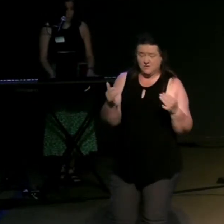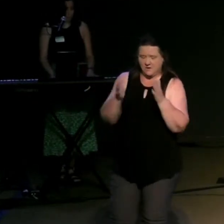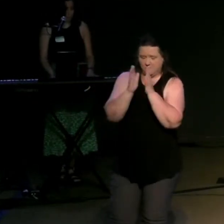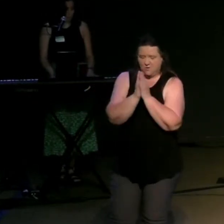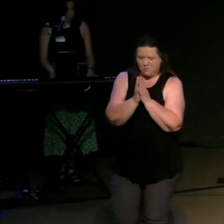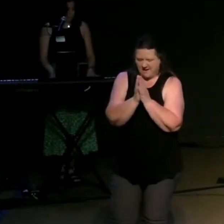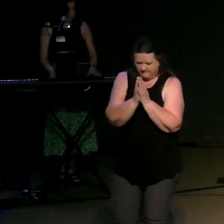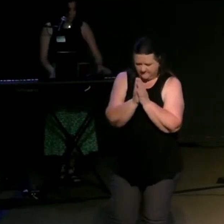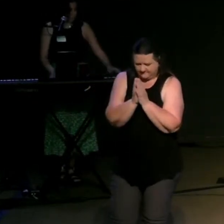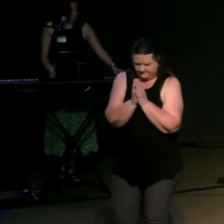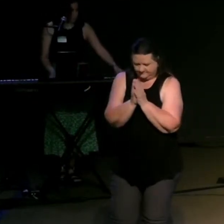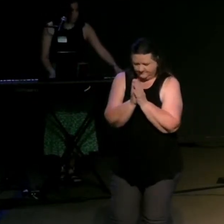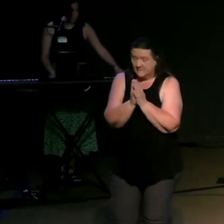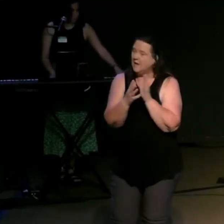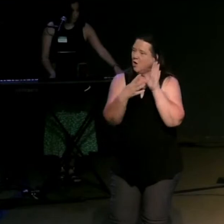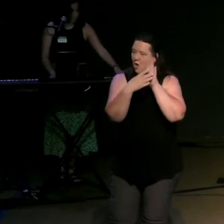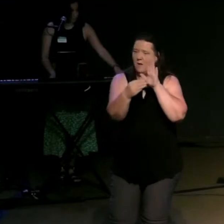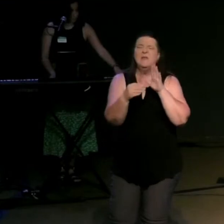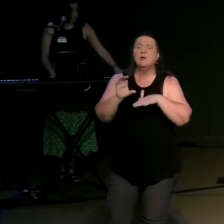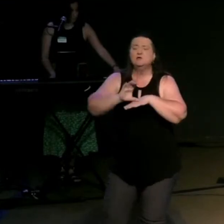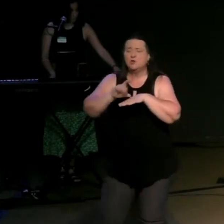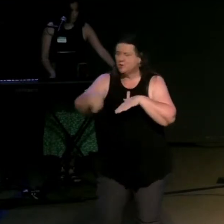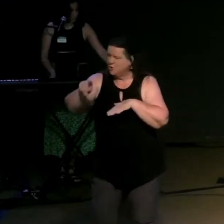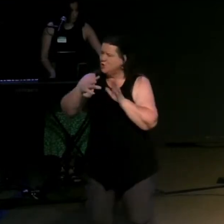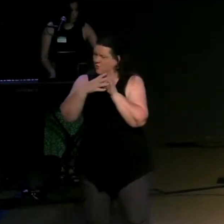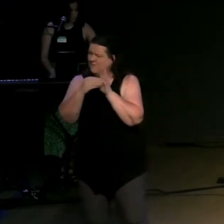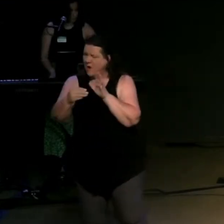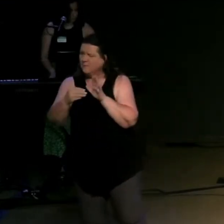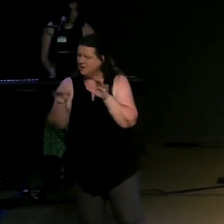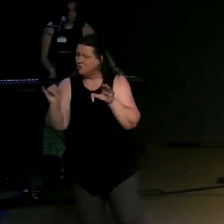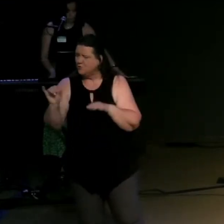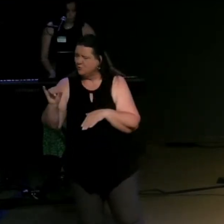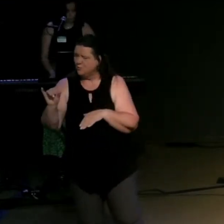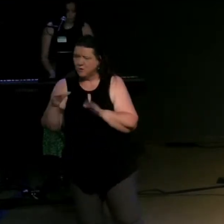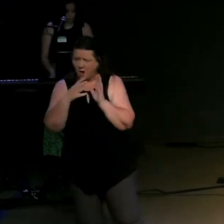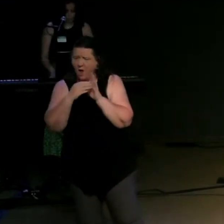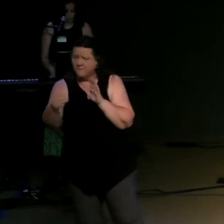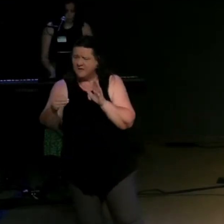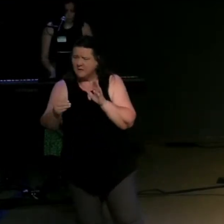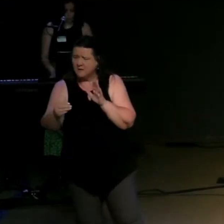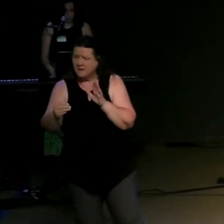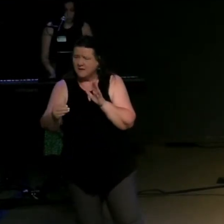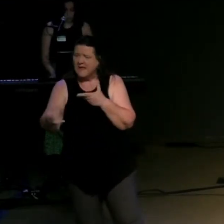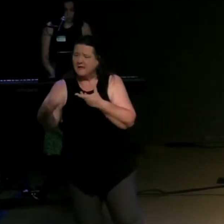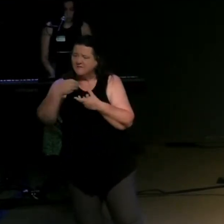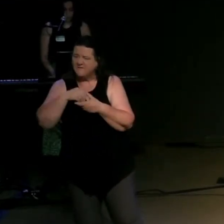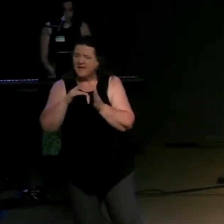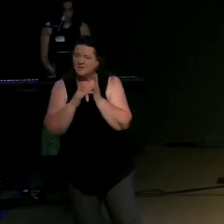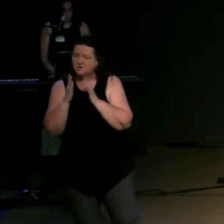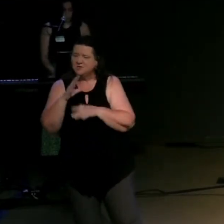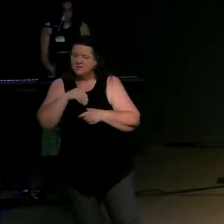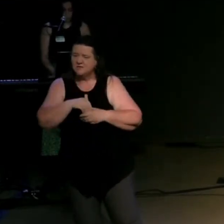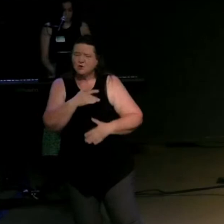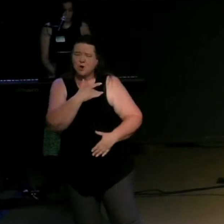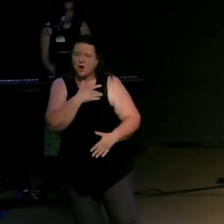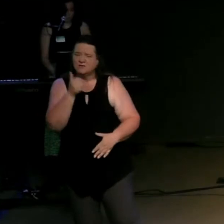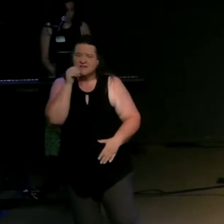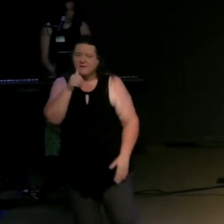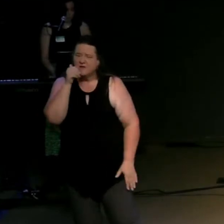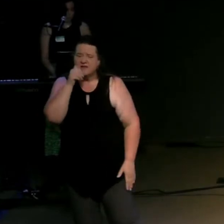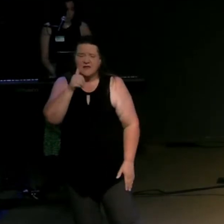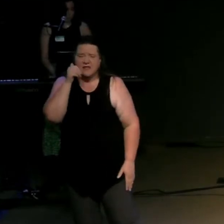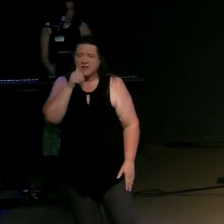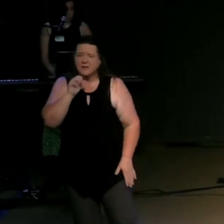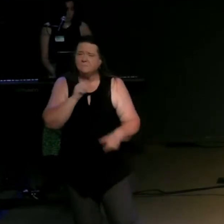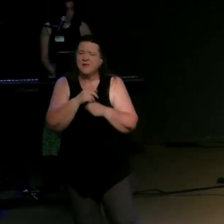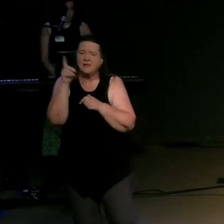with you i want you to repeat the church the body of christ pray let's pray together as we invite jesus into our hearts and into our lives making him the